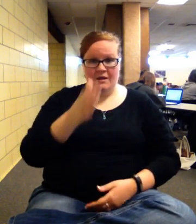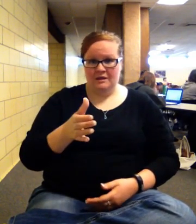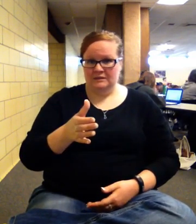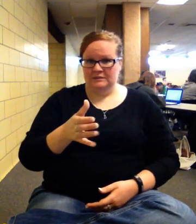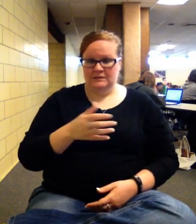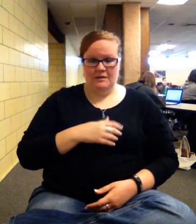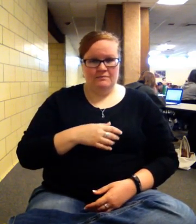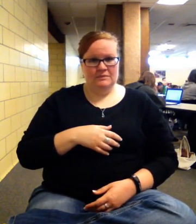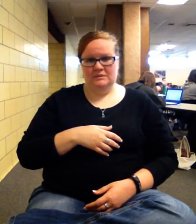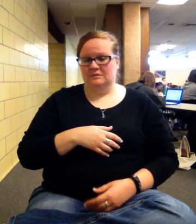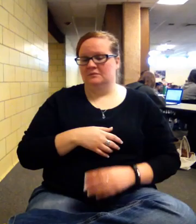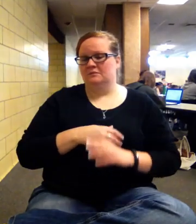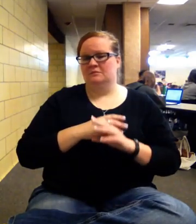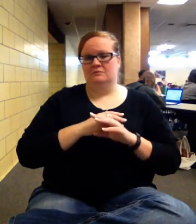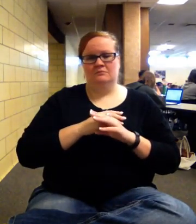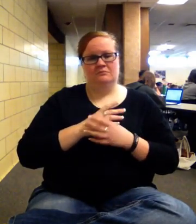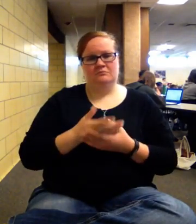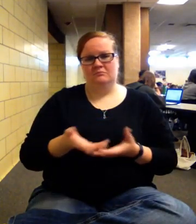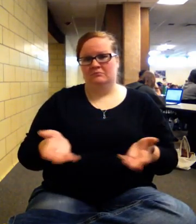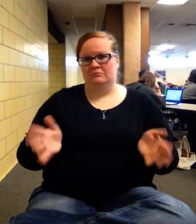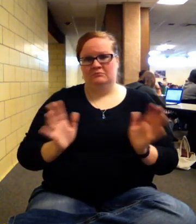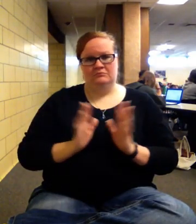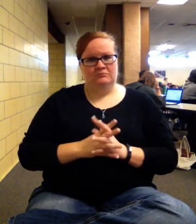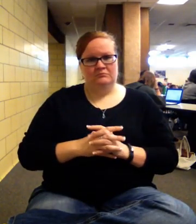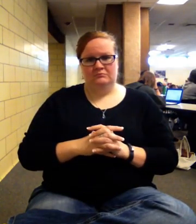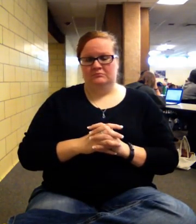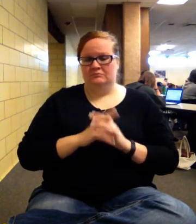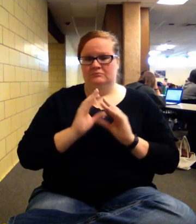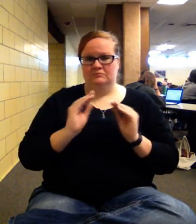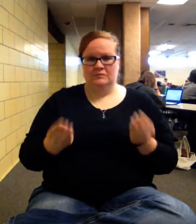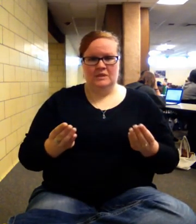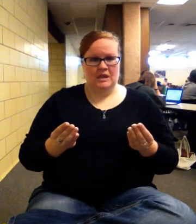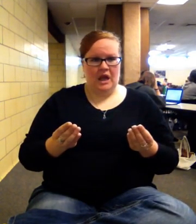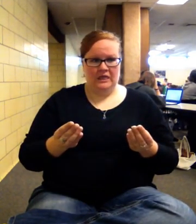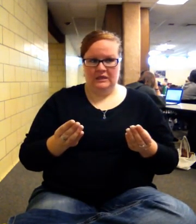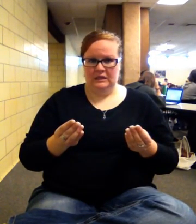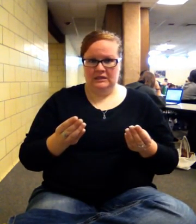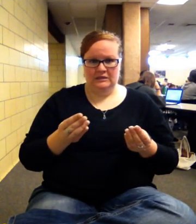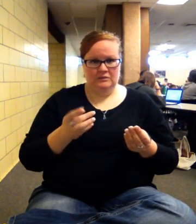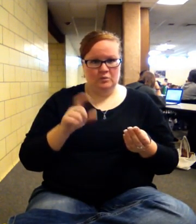out. Nothing where there's anything that we probably really need to talk about.